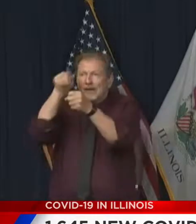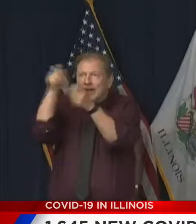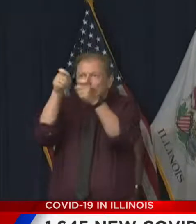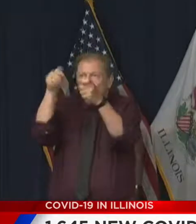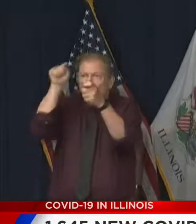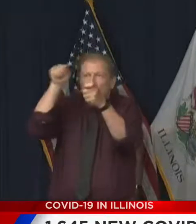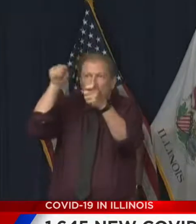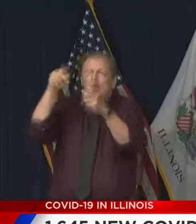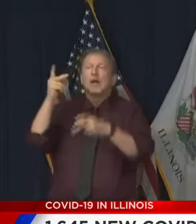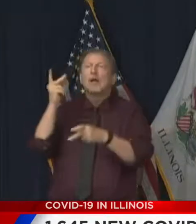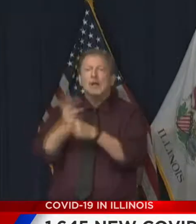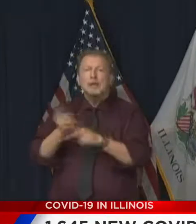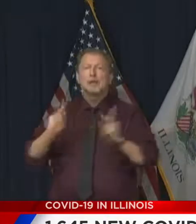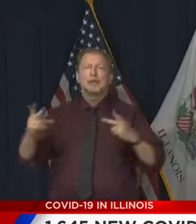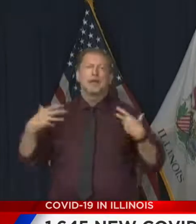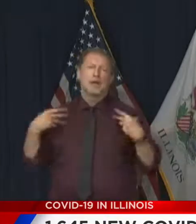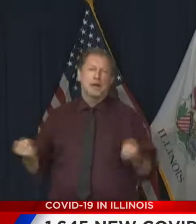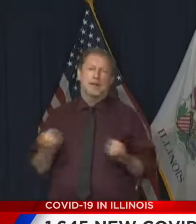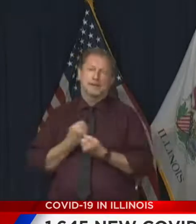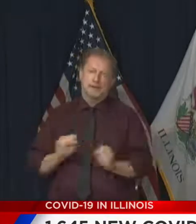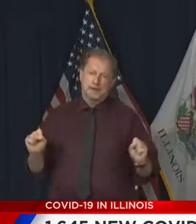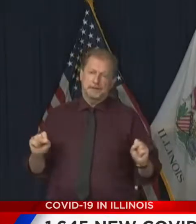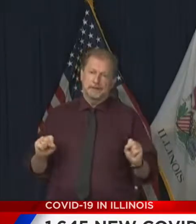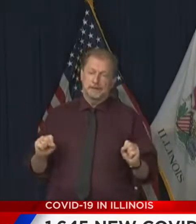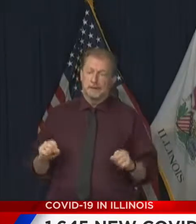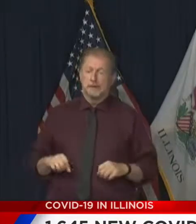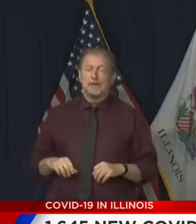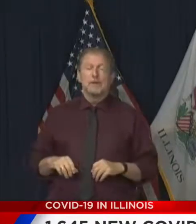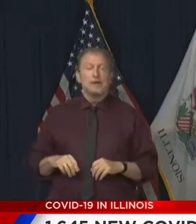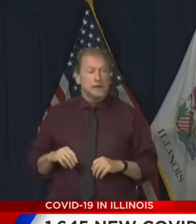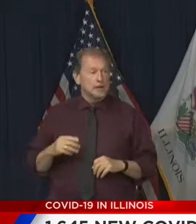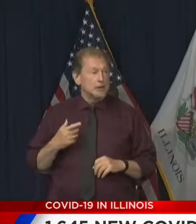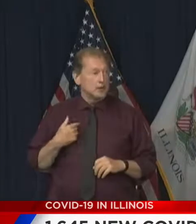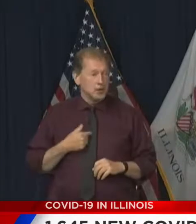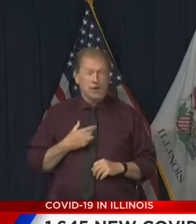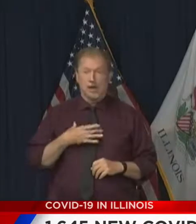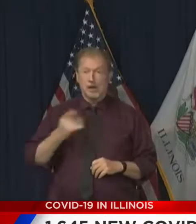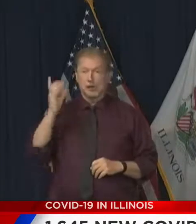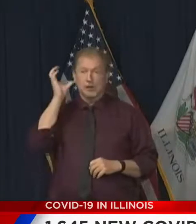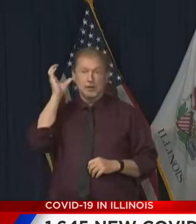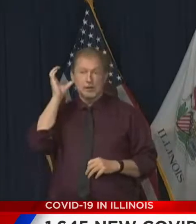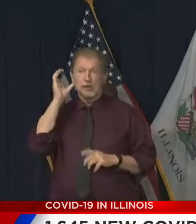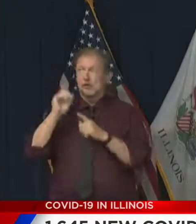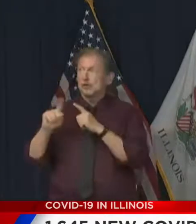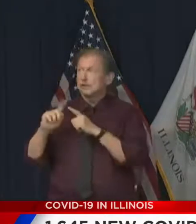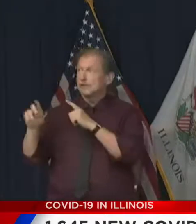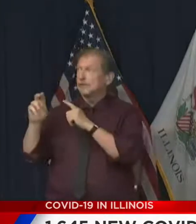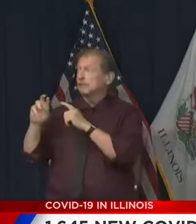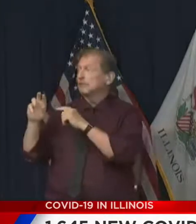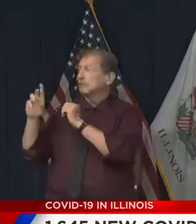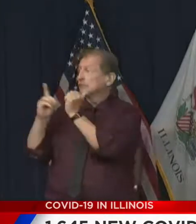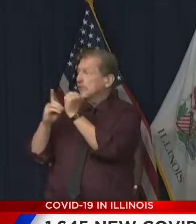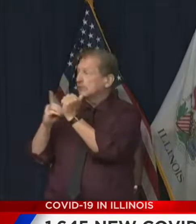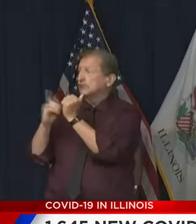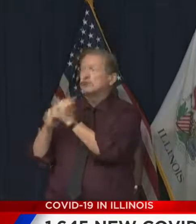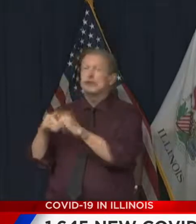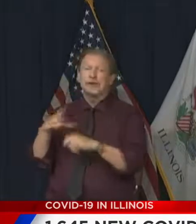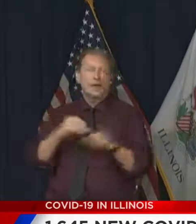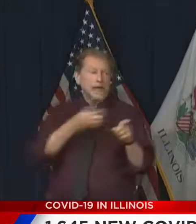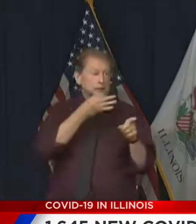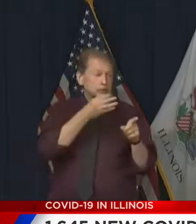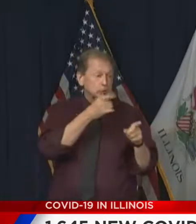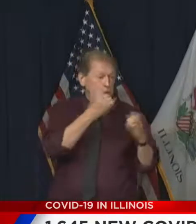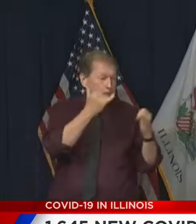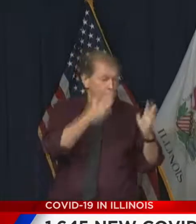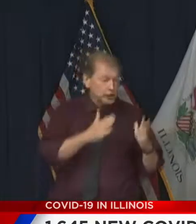safe and healthy. And, you know, we'll try to get it right wherever we can. we'd like to take advice from experts, you know, who play hockey as well as people